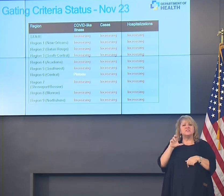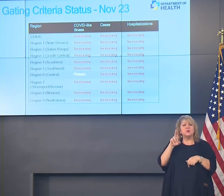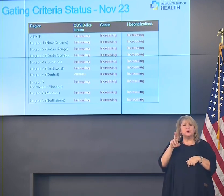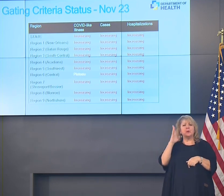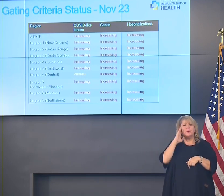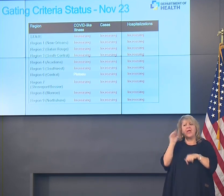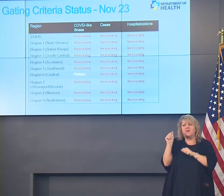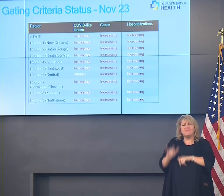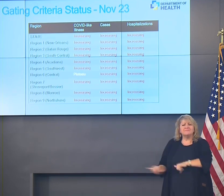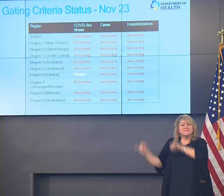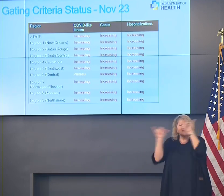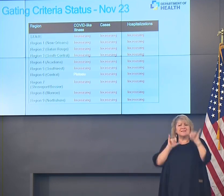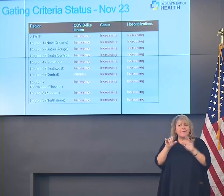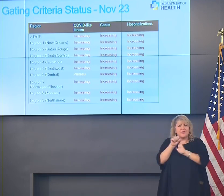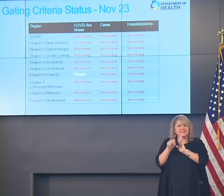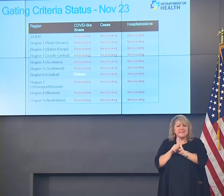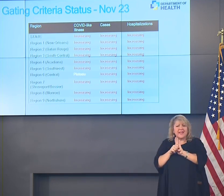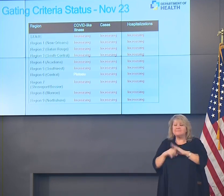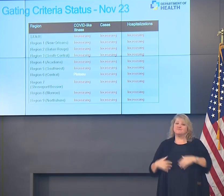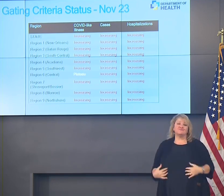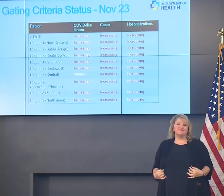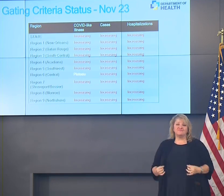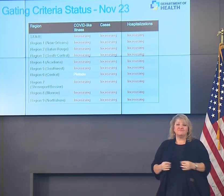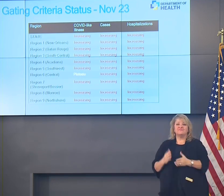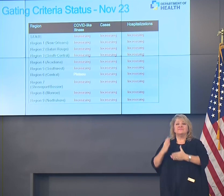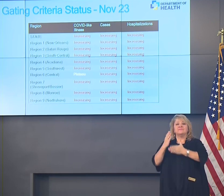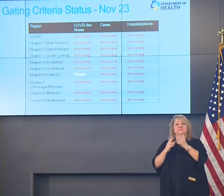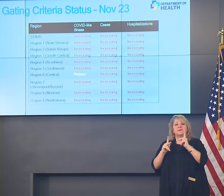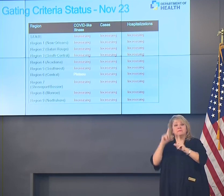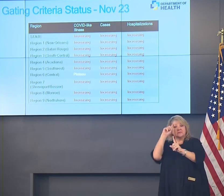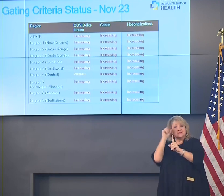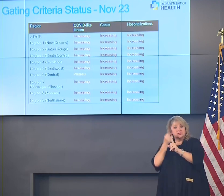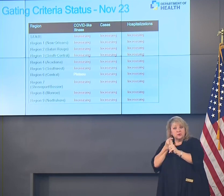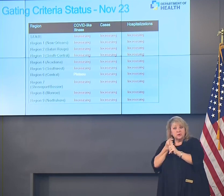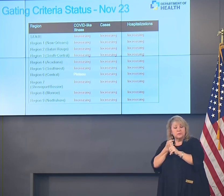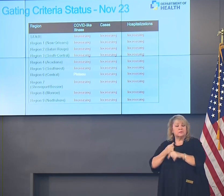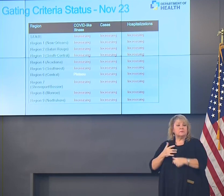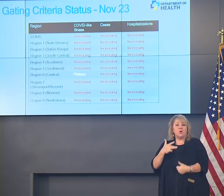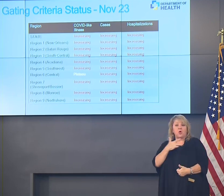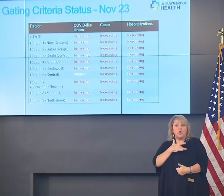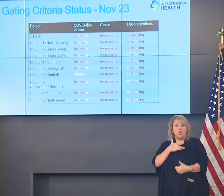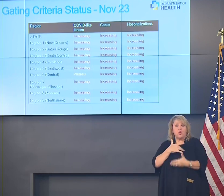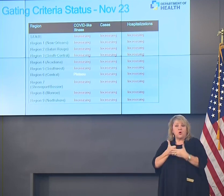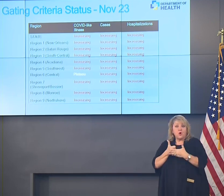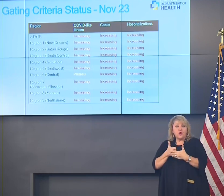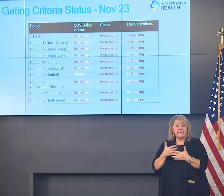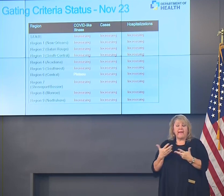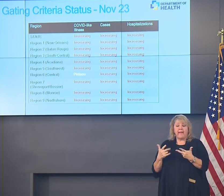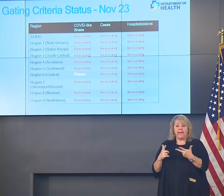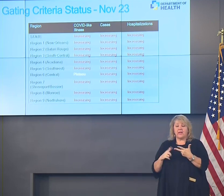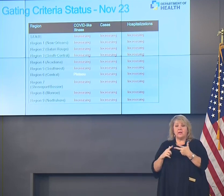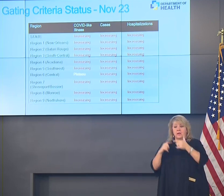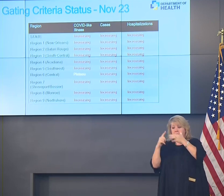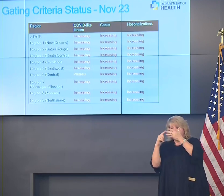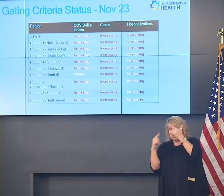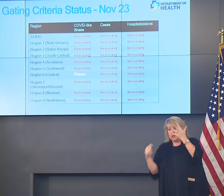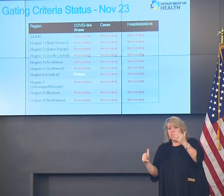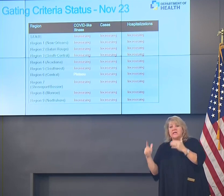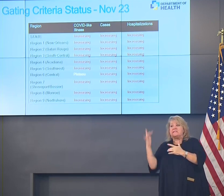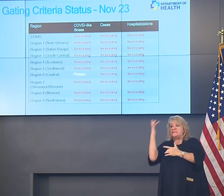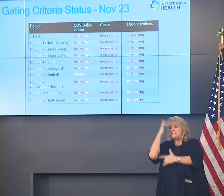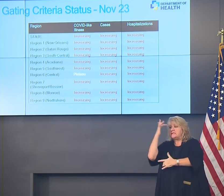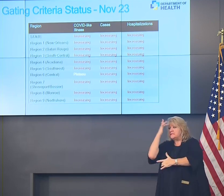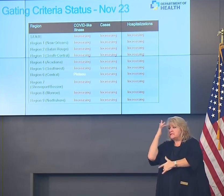And there are some conditions, large vessel strokes, complex cardiac conditions, a whole host of other conditions